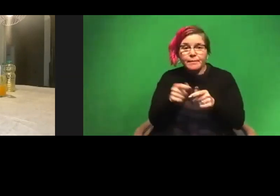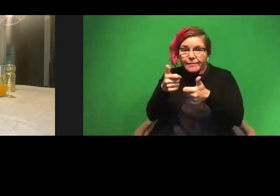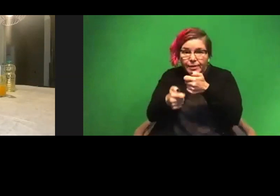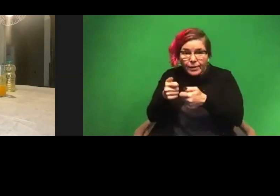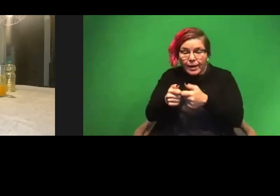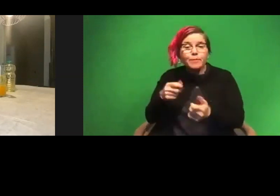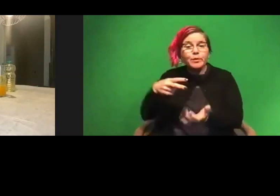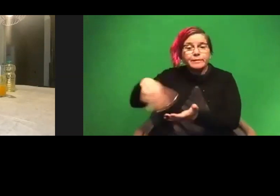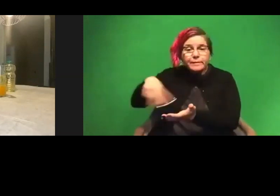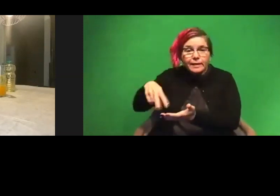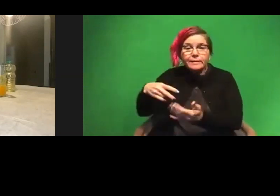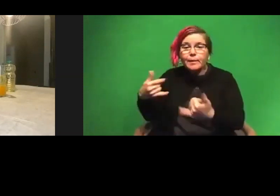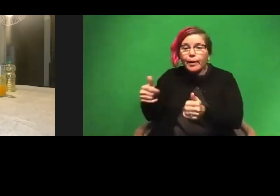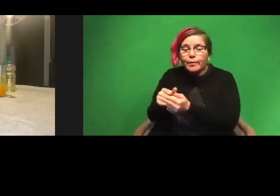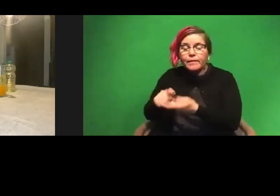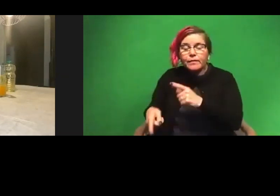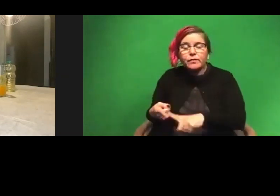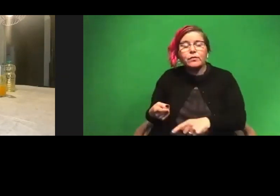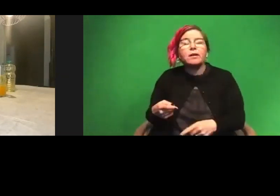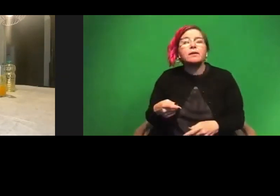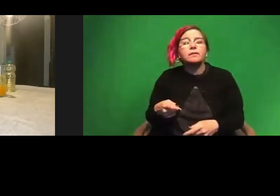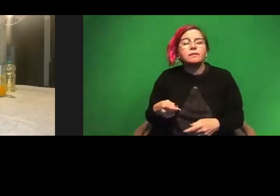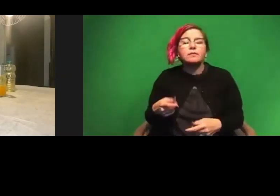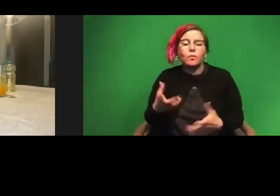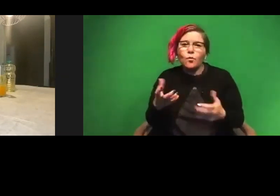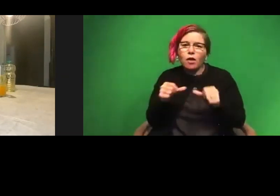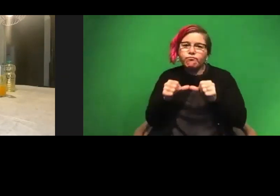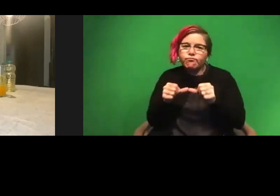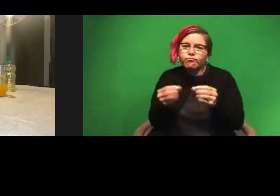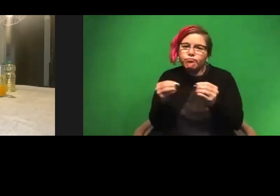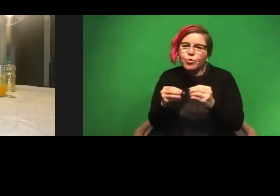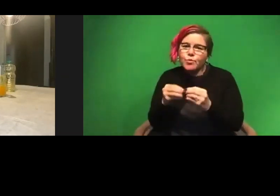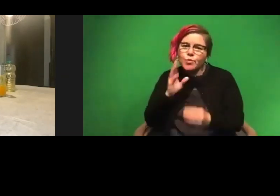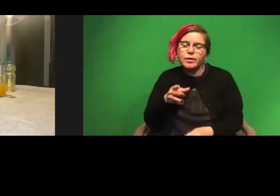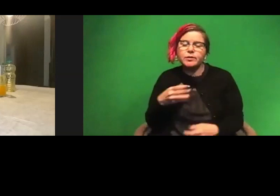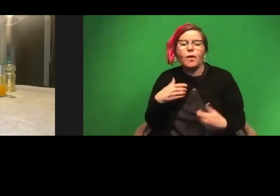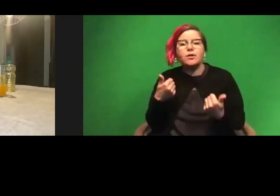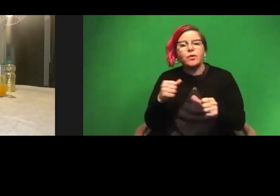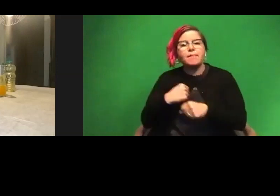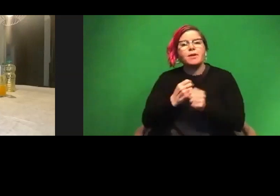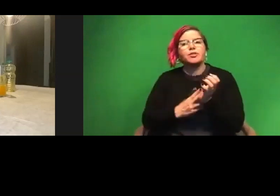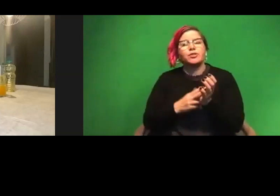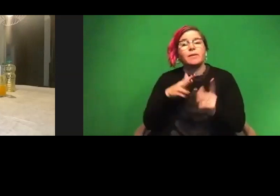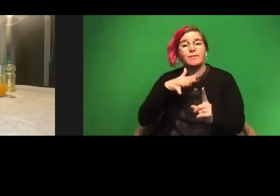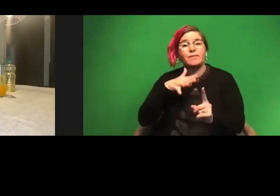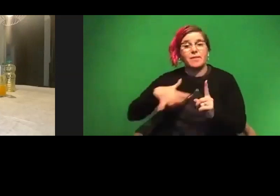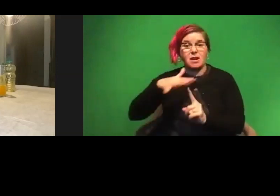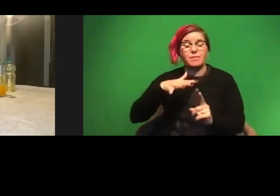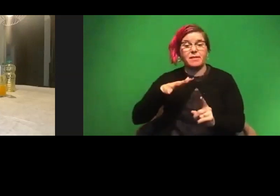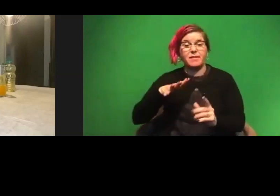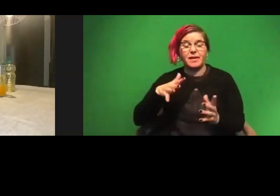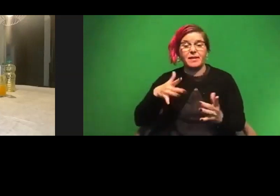dancing at a party with their friends, then they're going to want to do it more. So I try to make sure that environment or that atmosphere